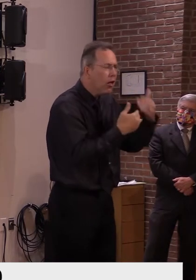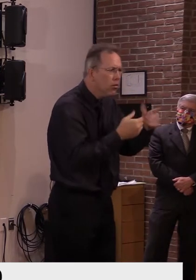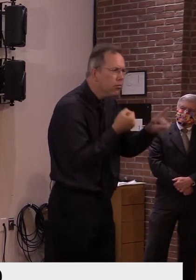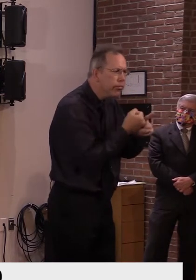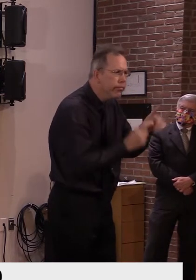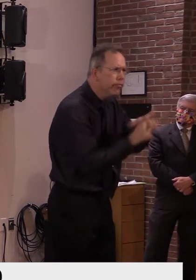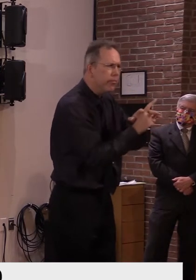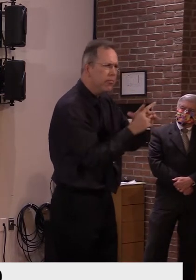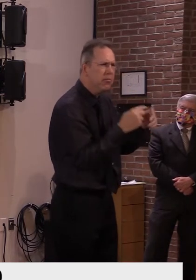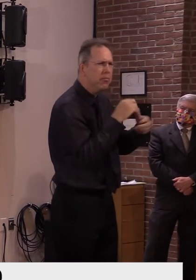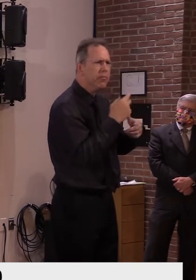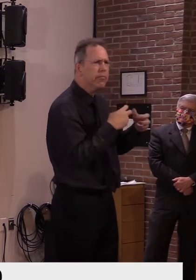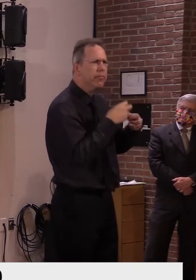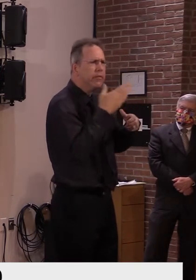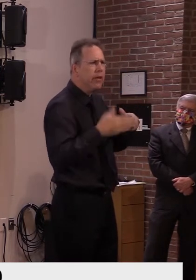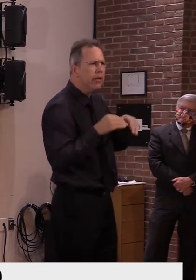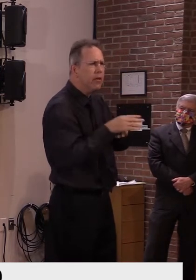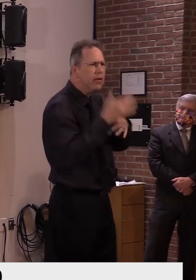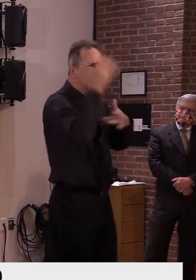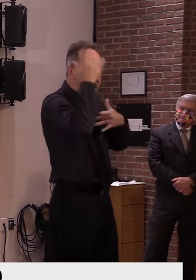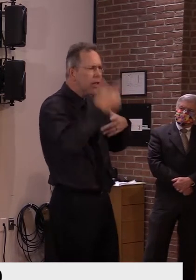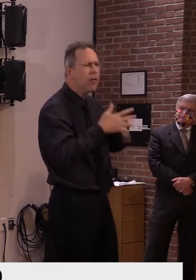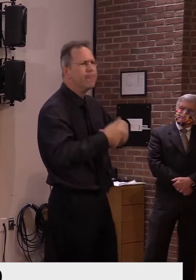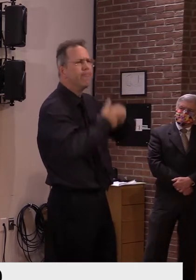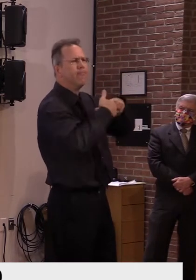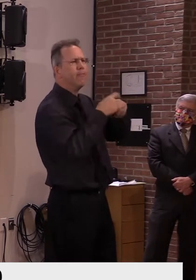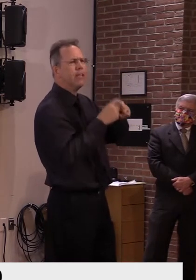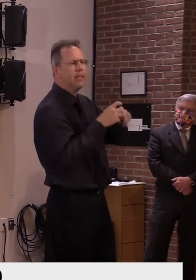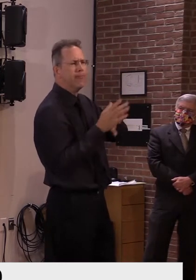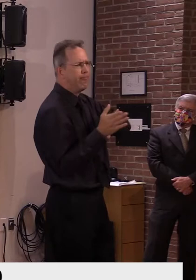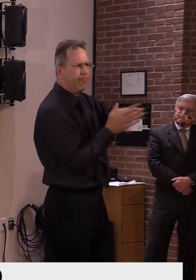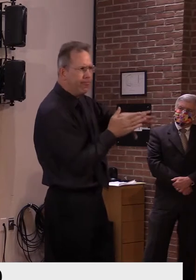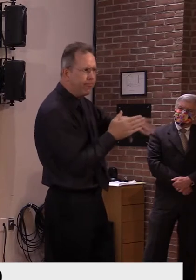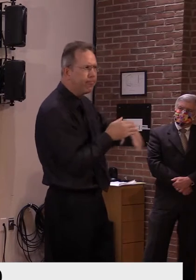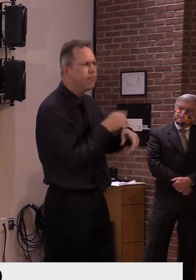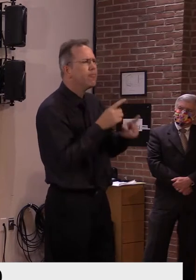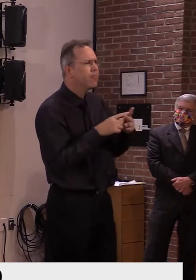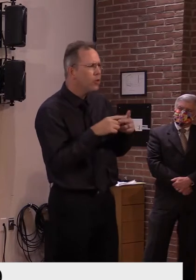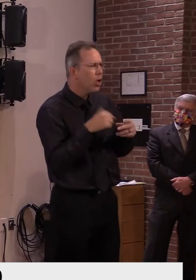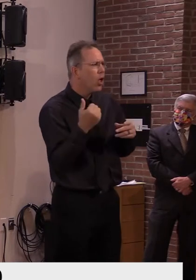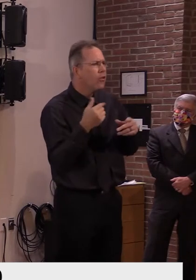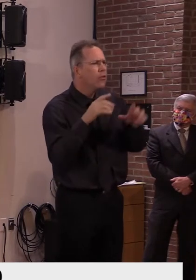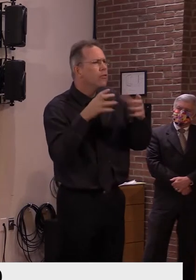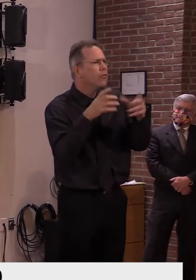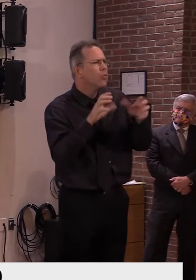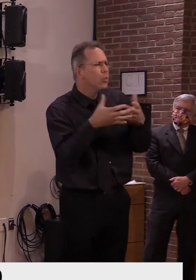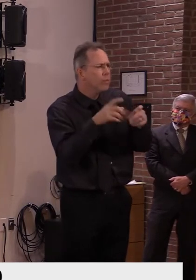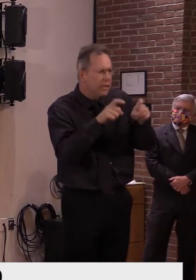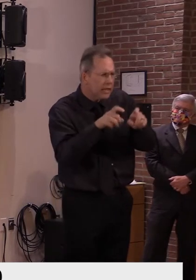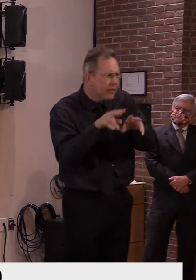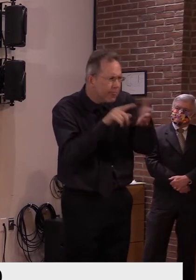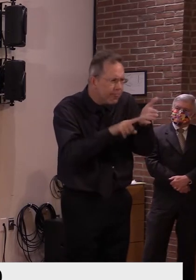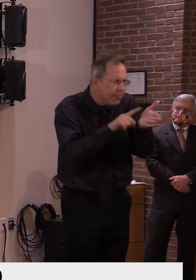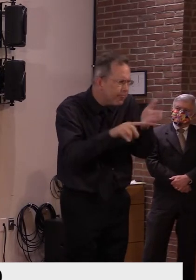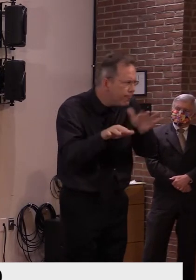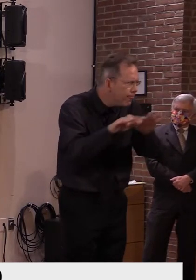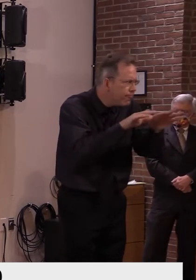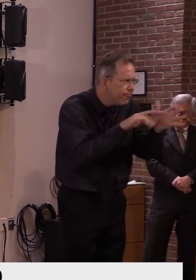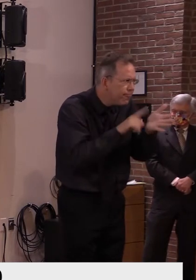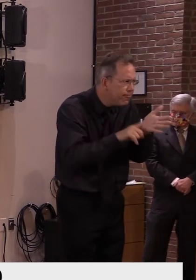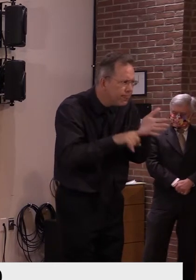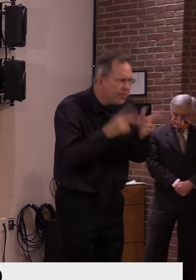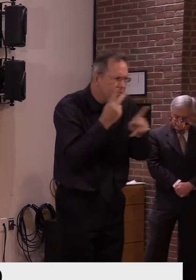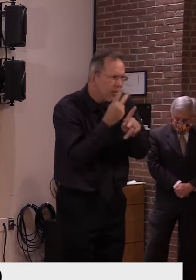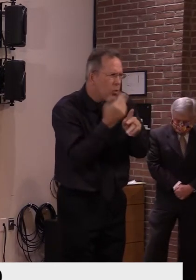review, as well as an independent data safety monitoring board, spent an extraordinary amount of time looking at all the information to ask the